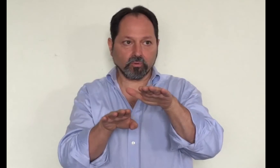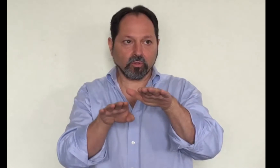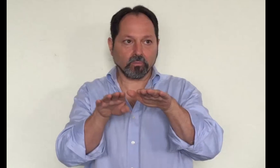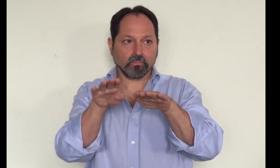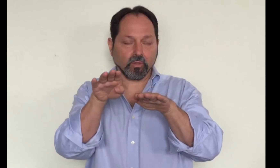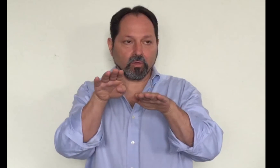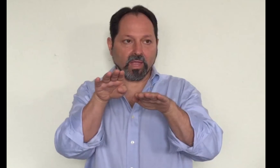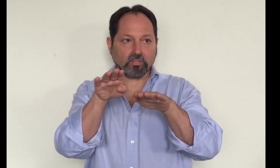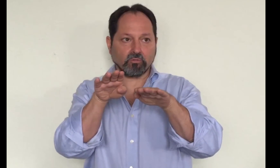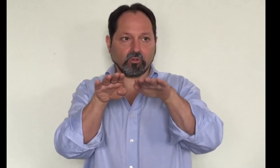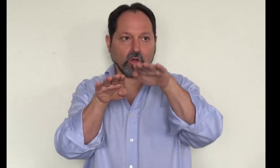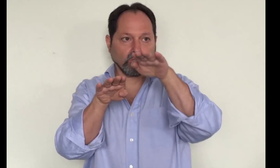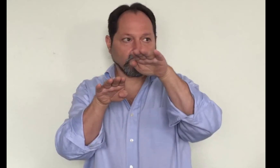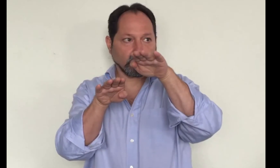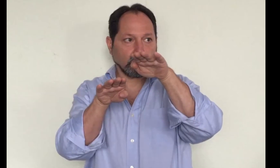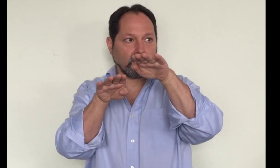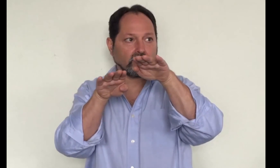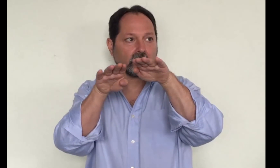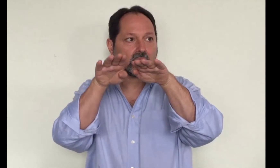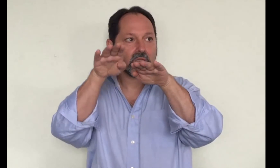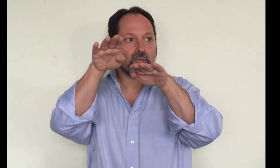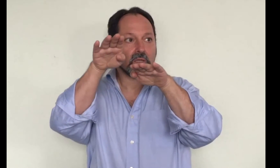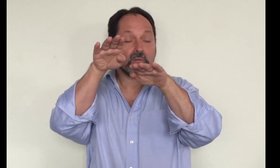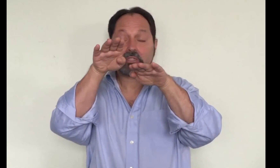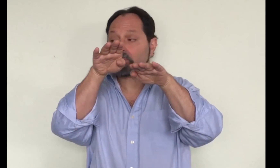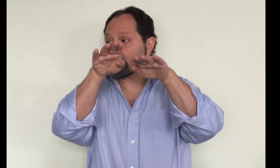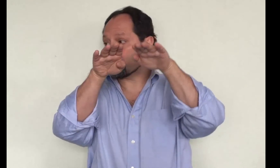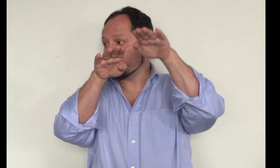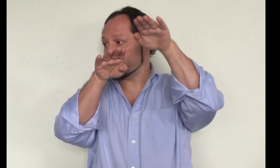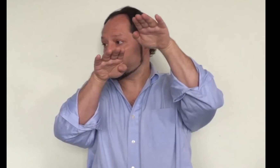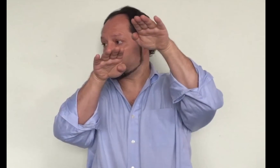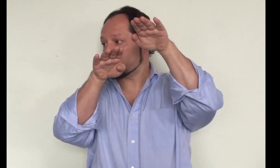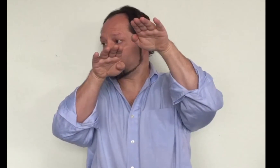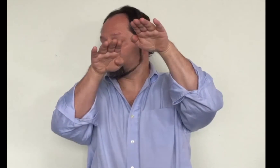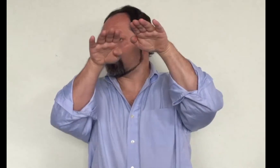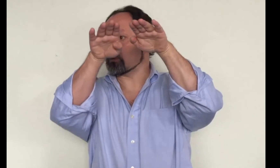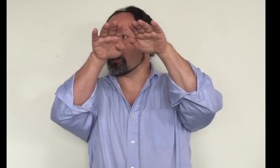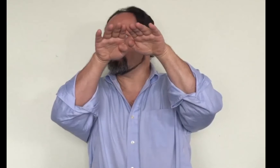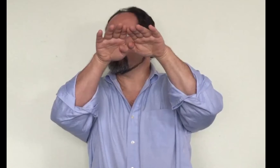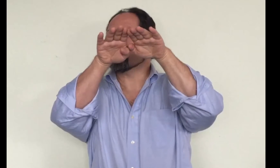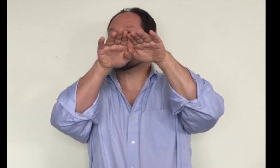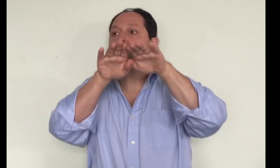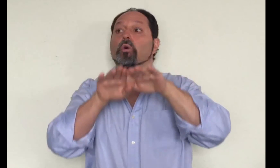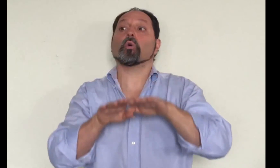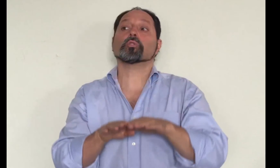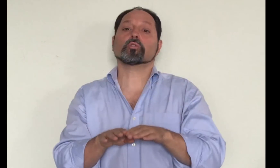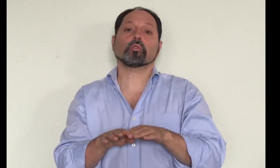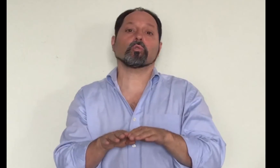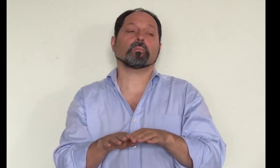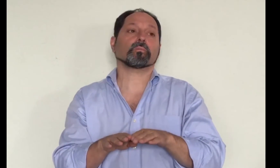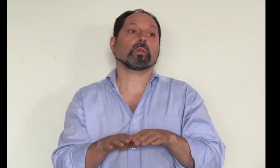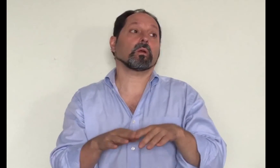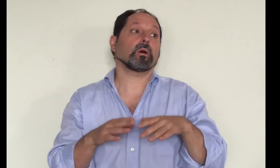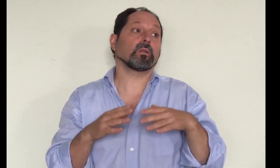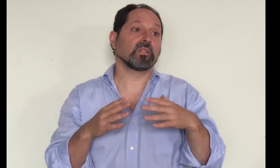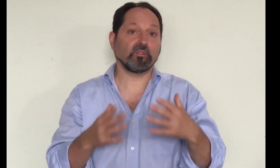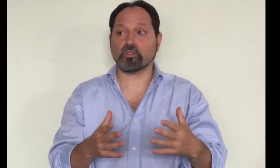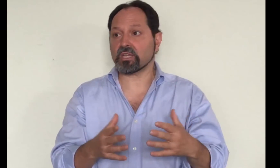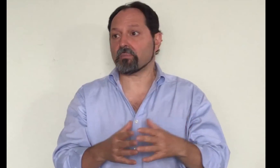against a fox in reciprocal movement right so it's also a different type